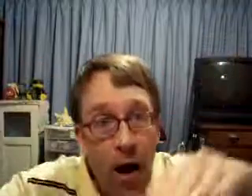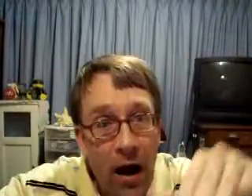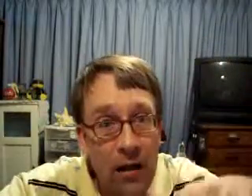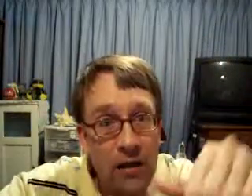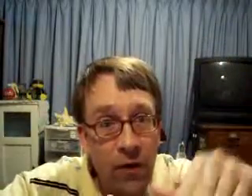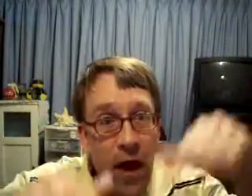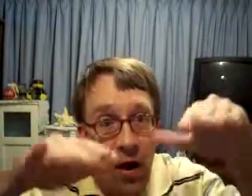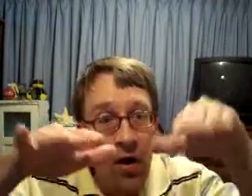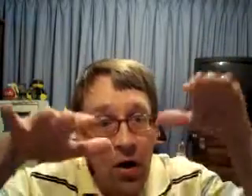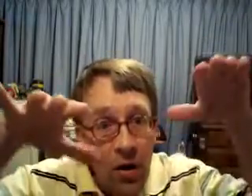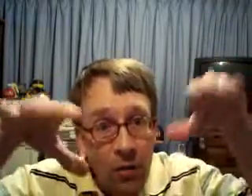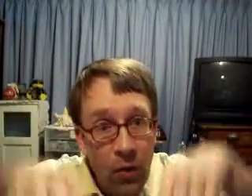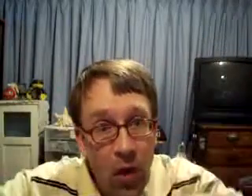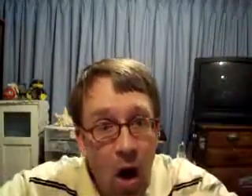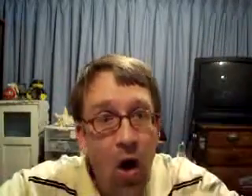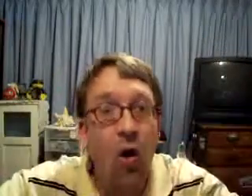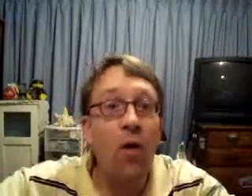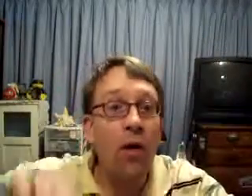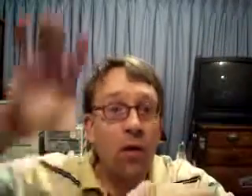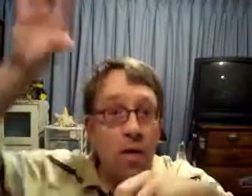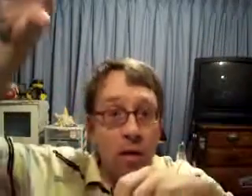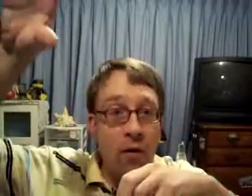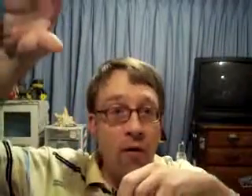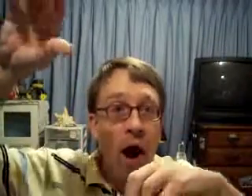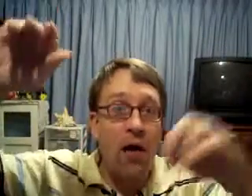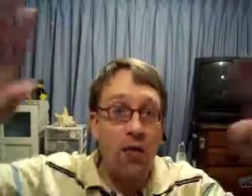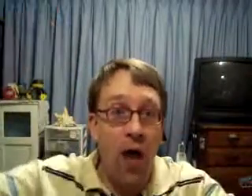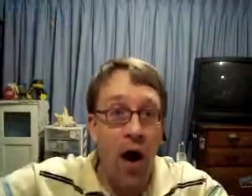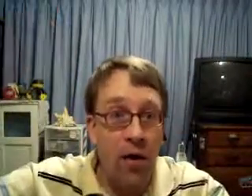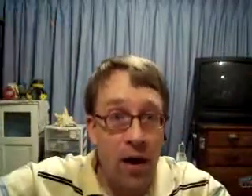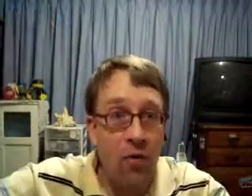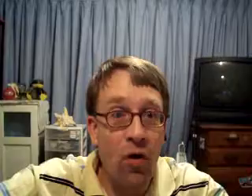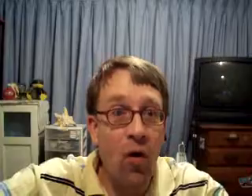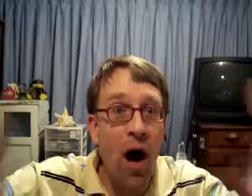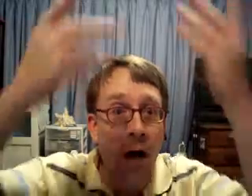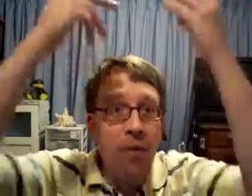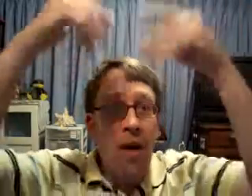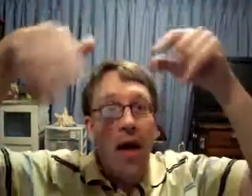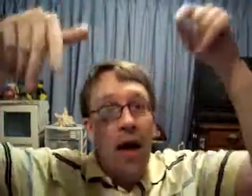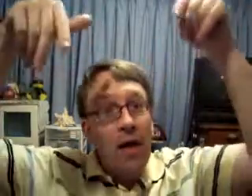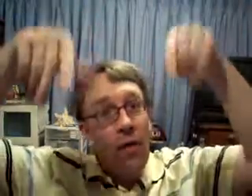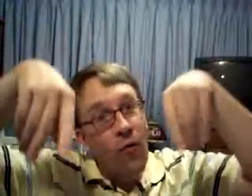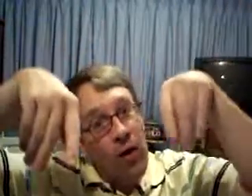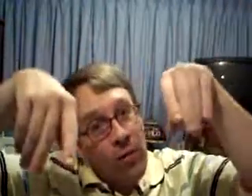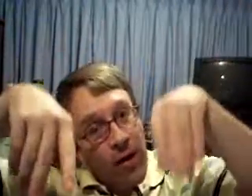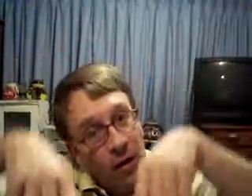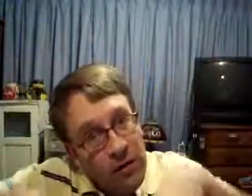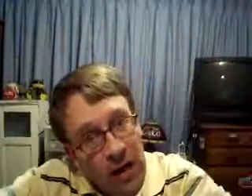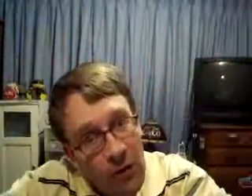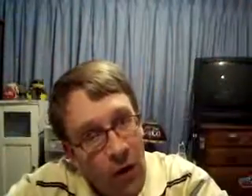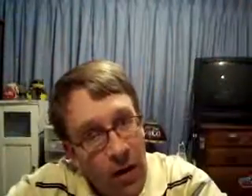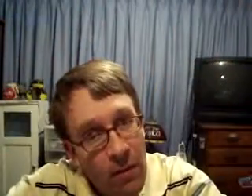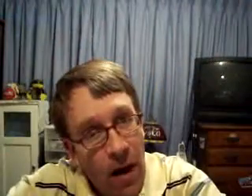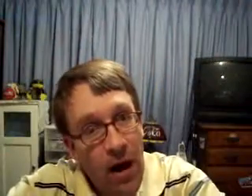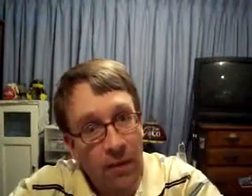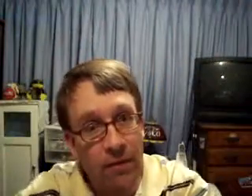pockets of air below the big fire. The fire heat will go up and therefore you'll be a little safer on the bottom.